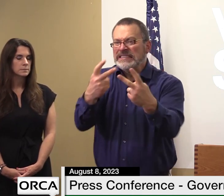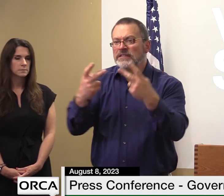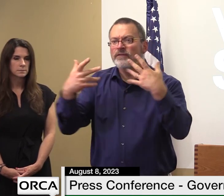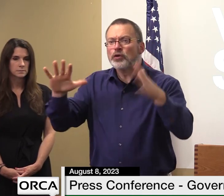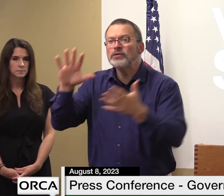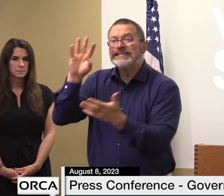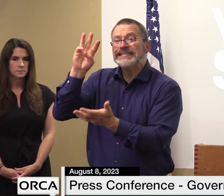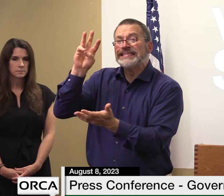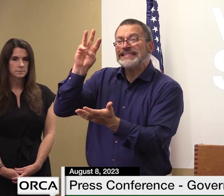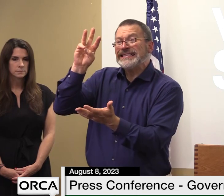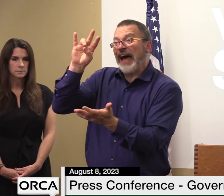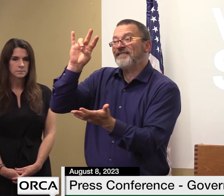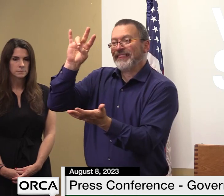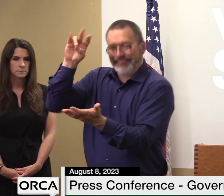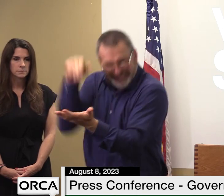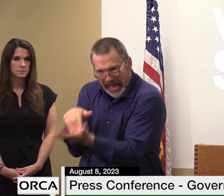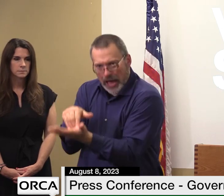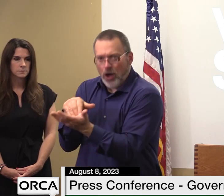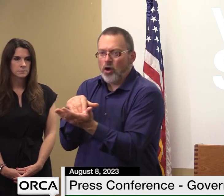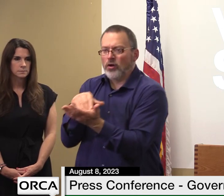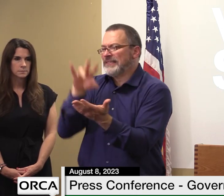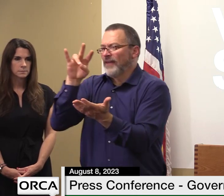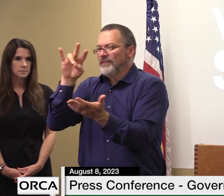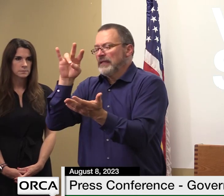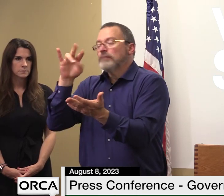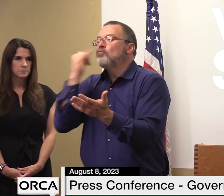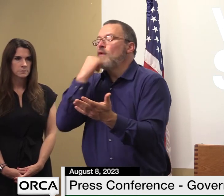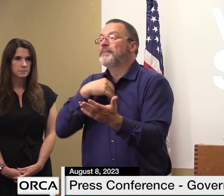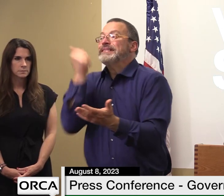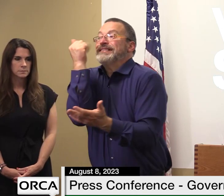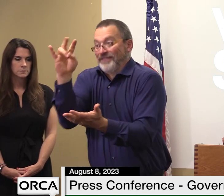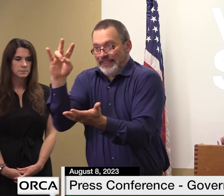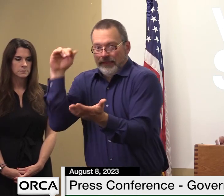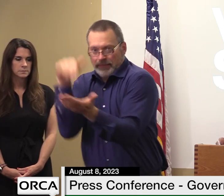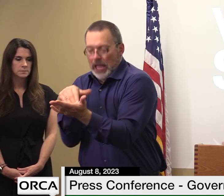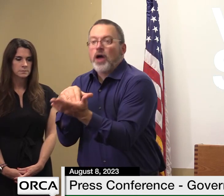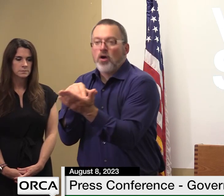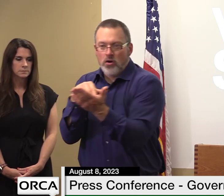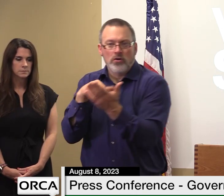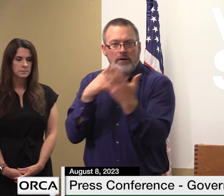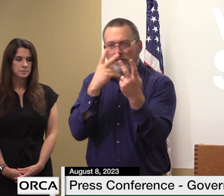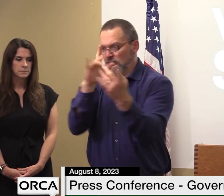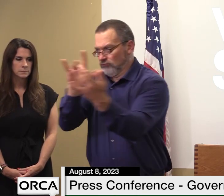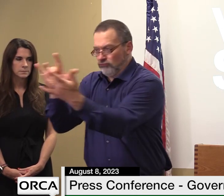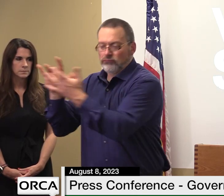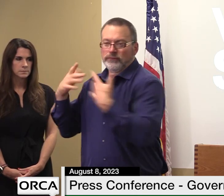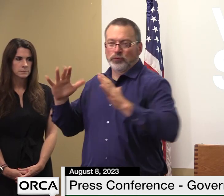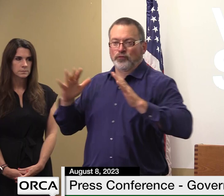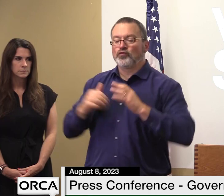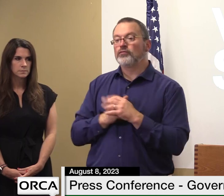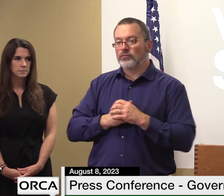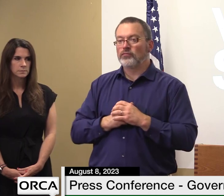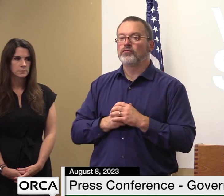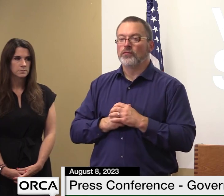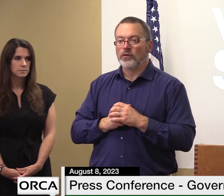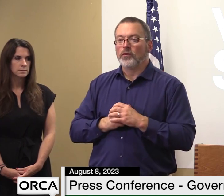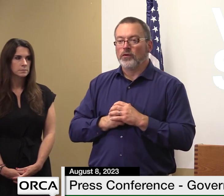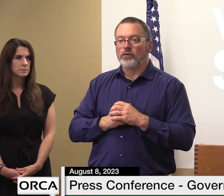of the hardest hit communities in the nine declared counties for individual assistance and lastly